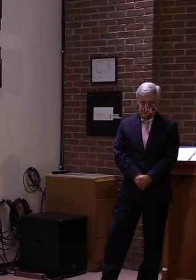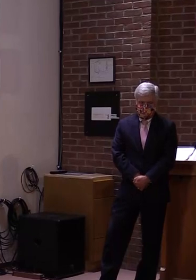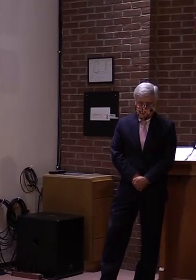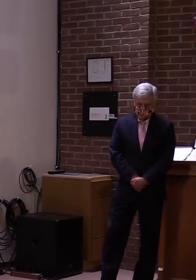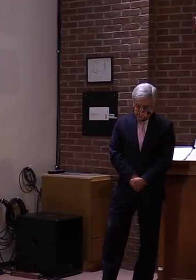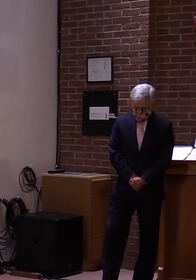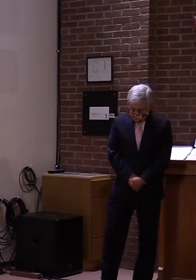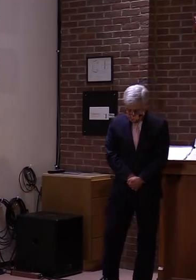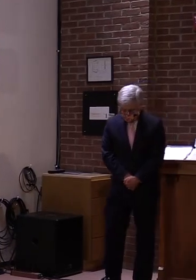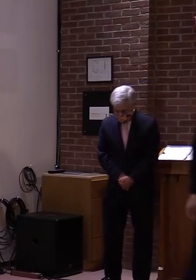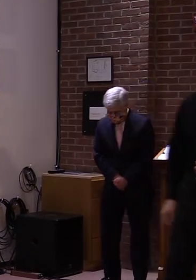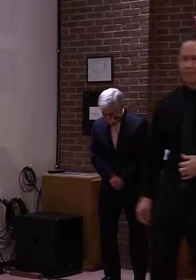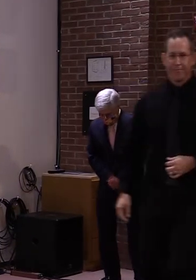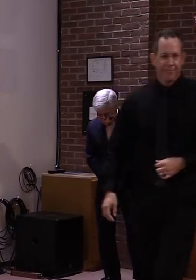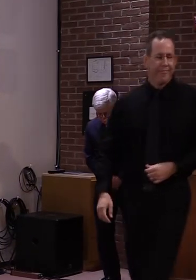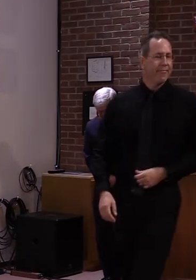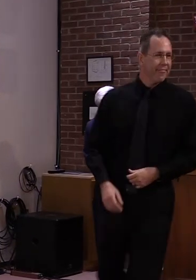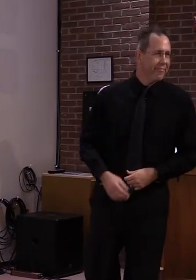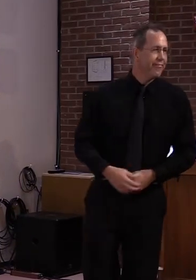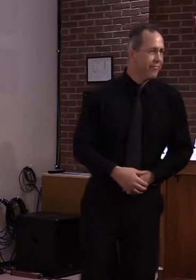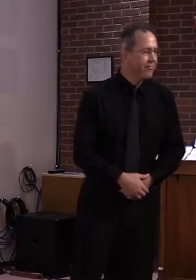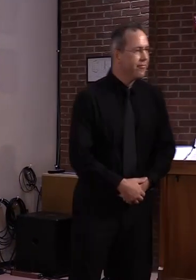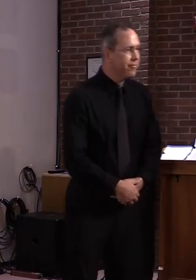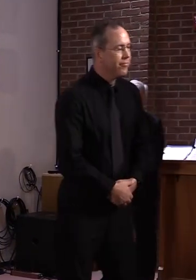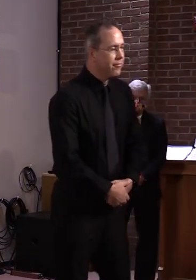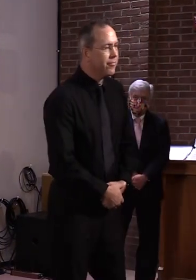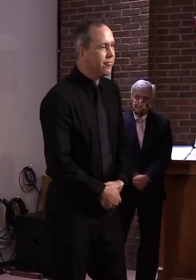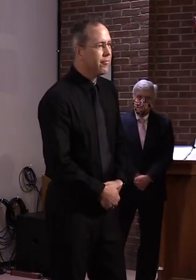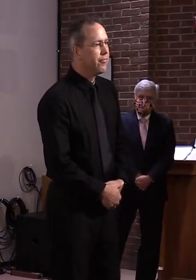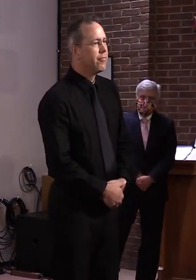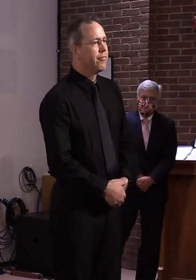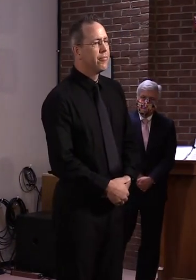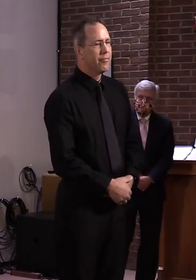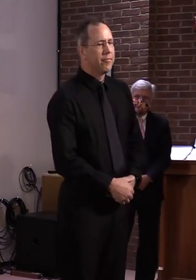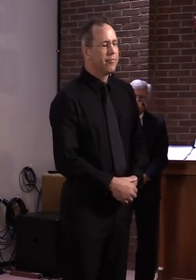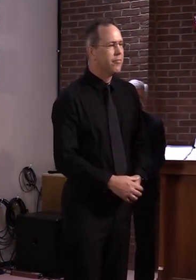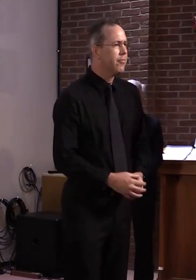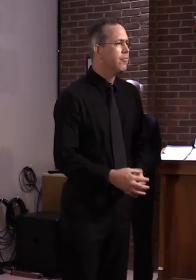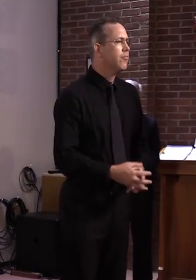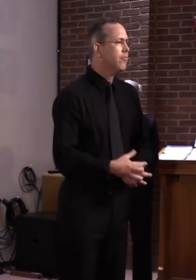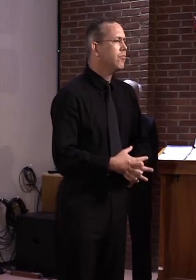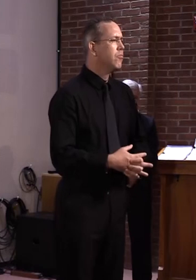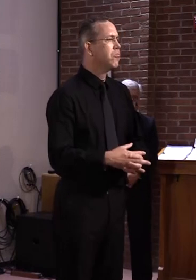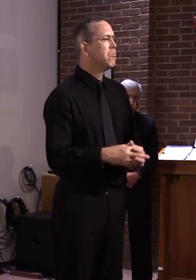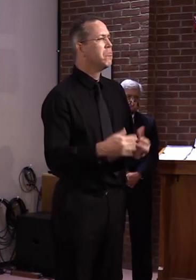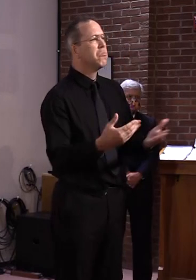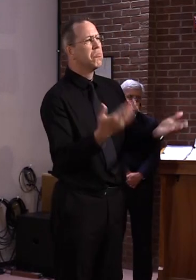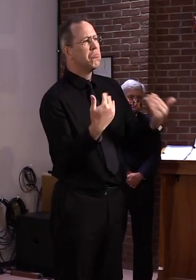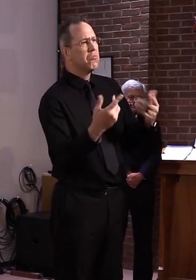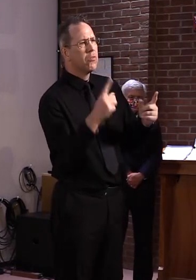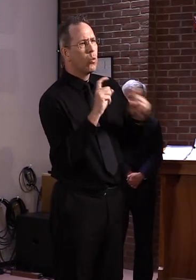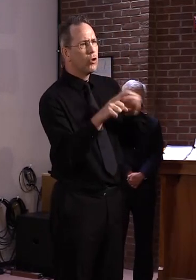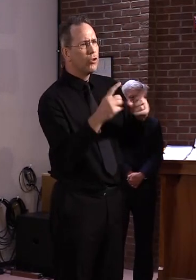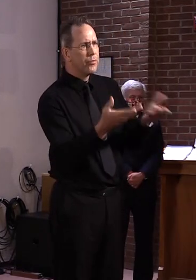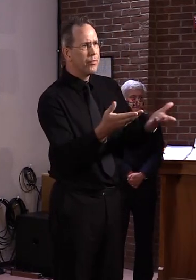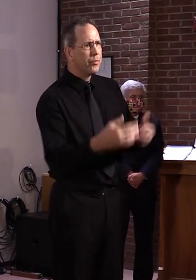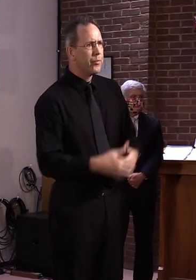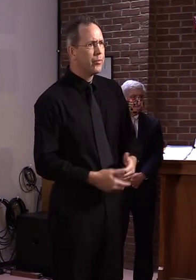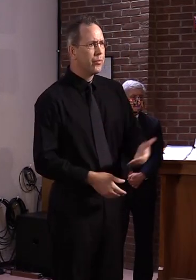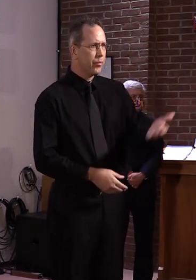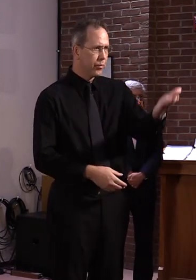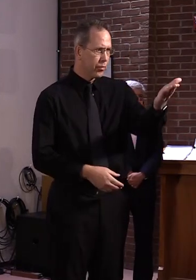Thank you, Dr. Levine. Commissioner Goldstein, we'll turn it over to questions at this point. Mr. Calder.